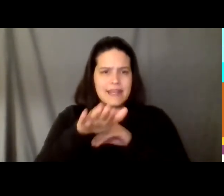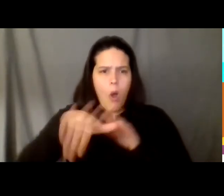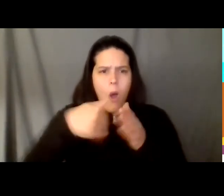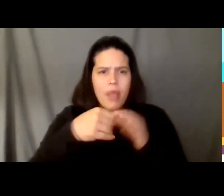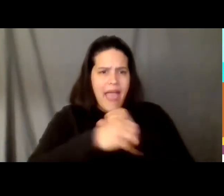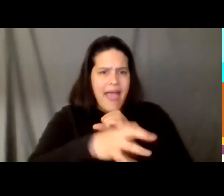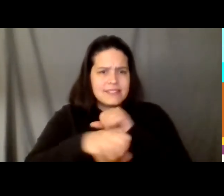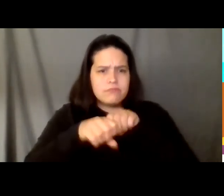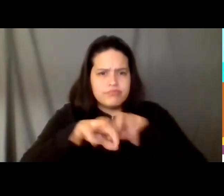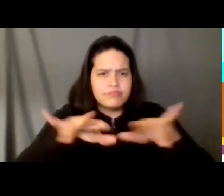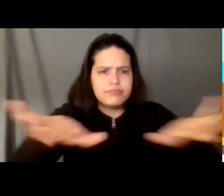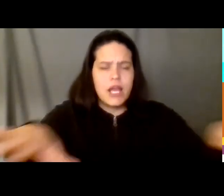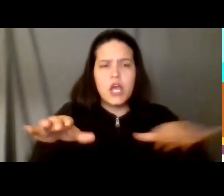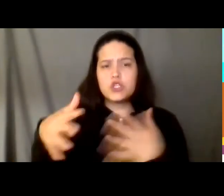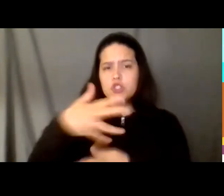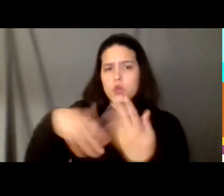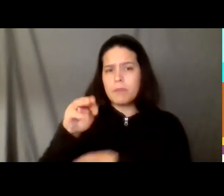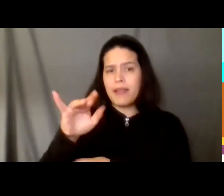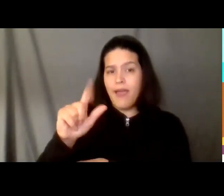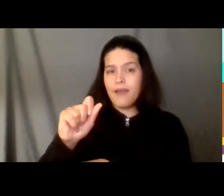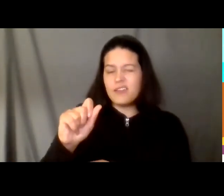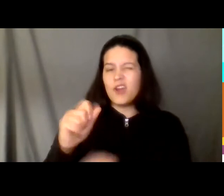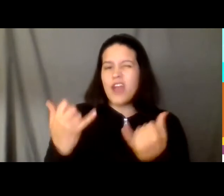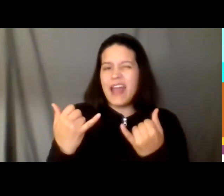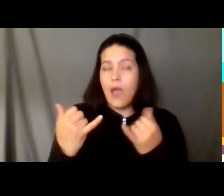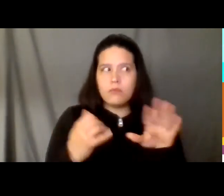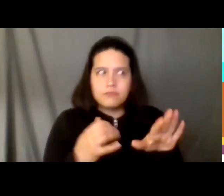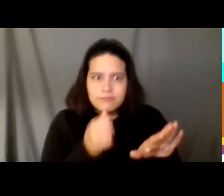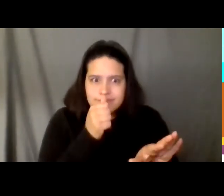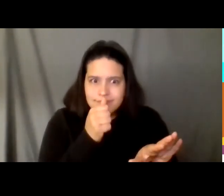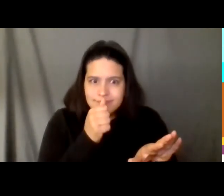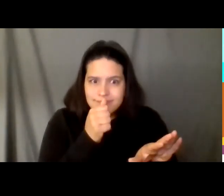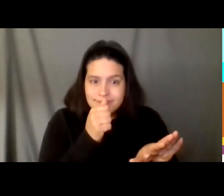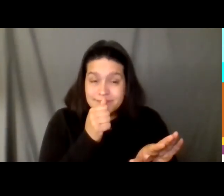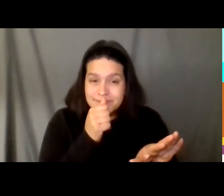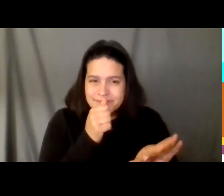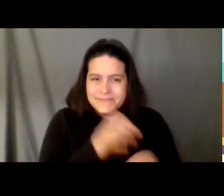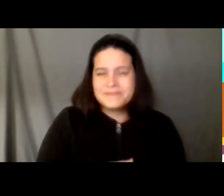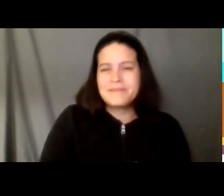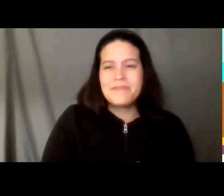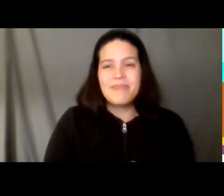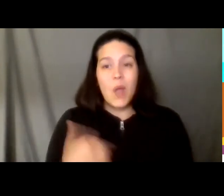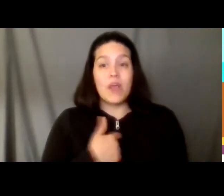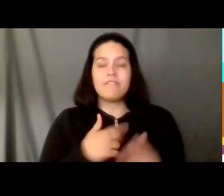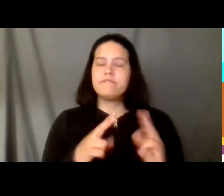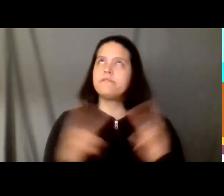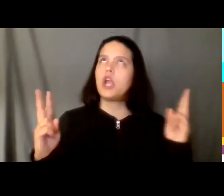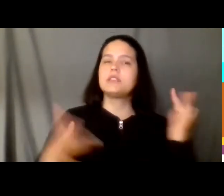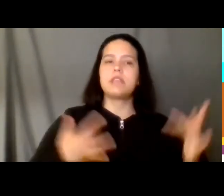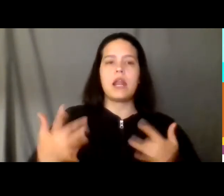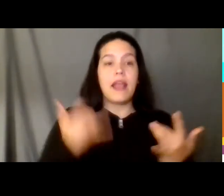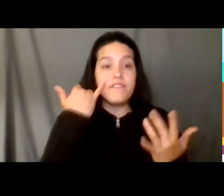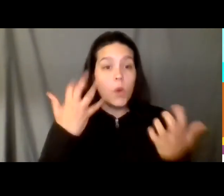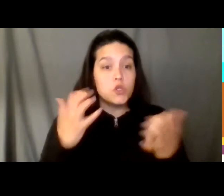so uh that's what's going on we're very excited and as i said if you want to share about this